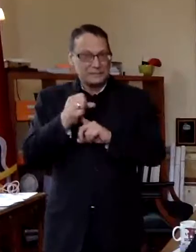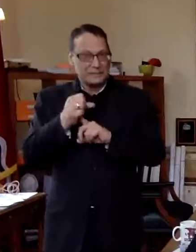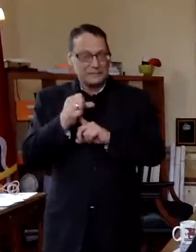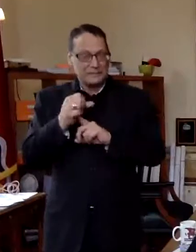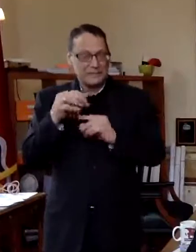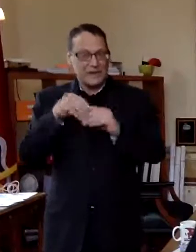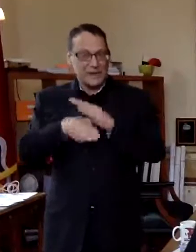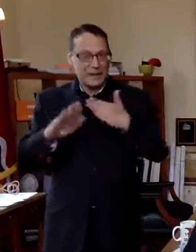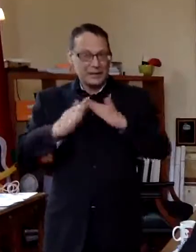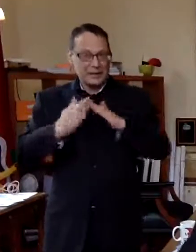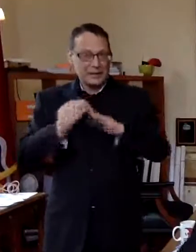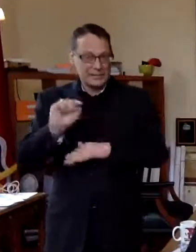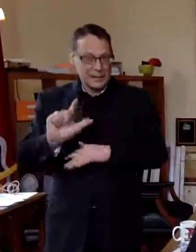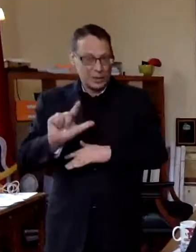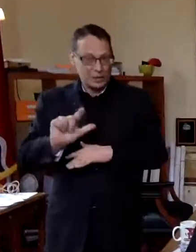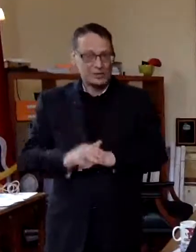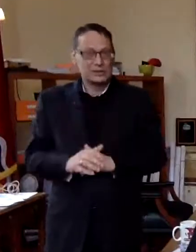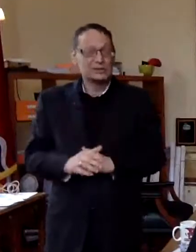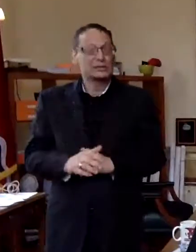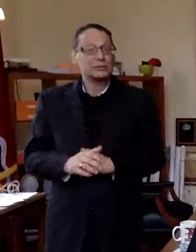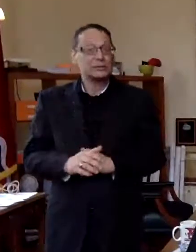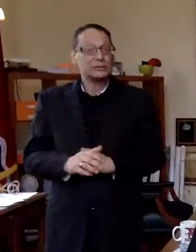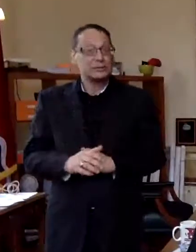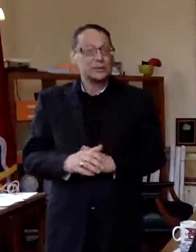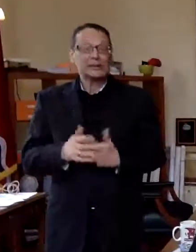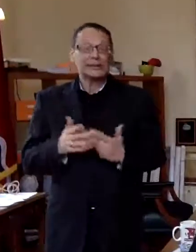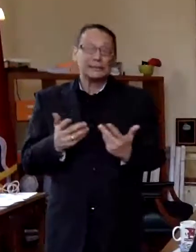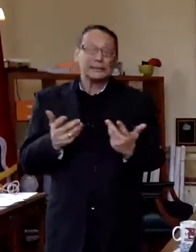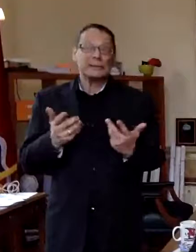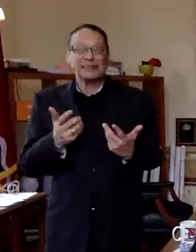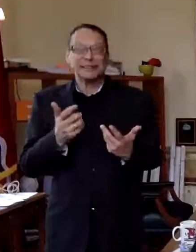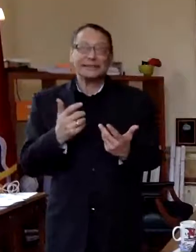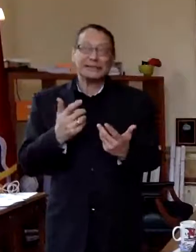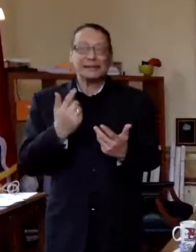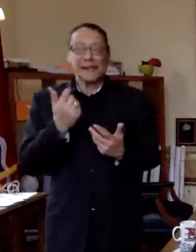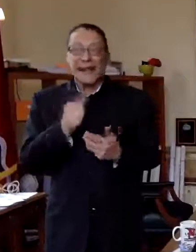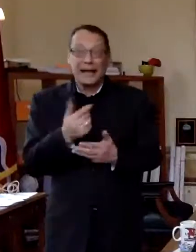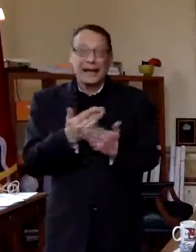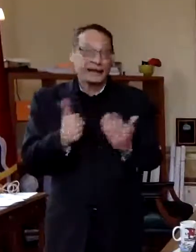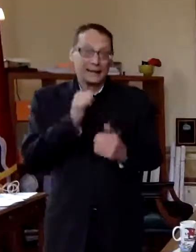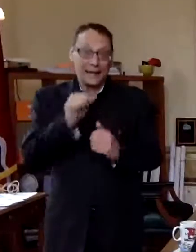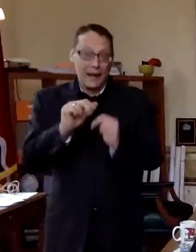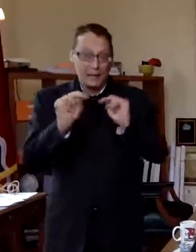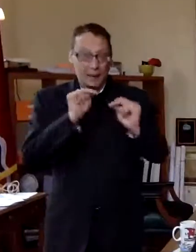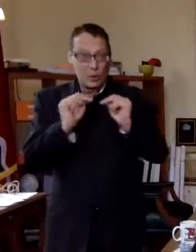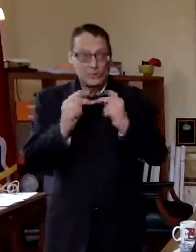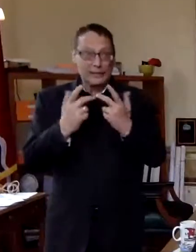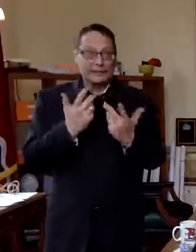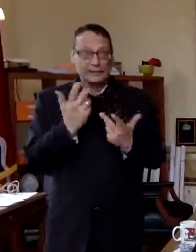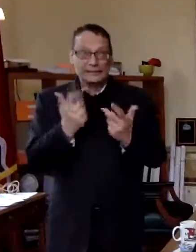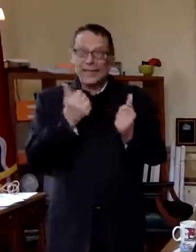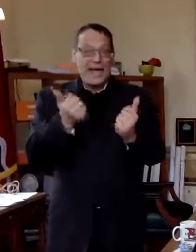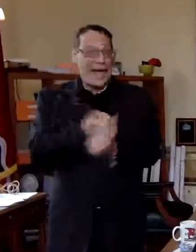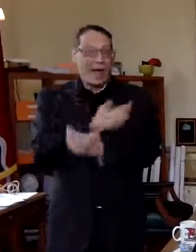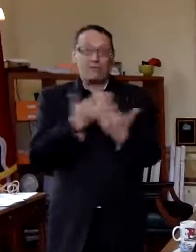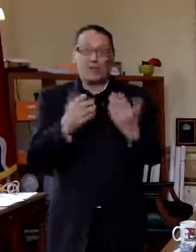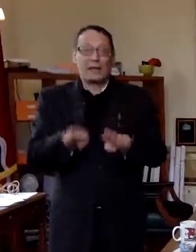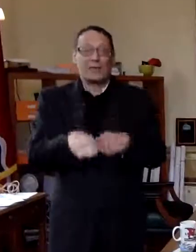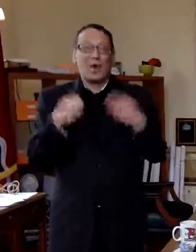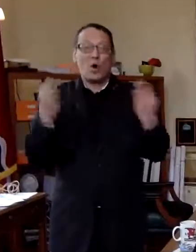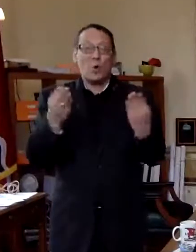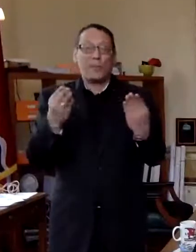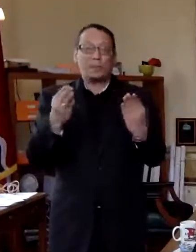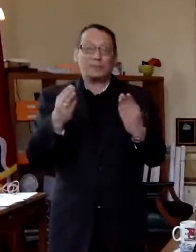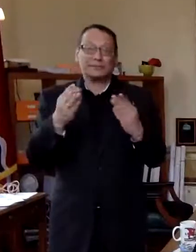is there anything that's a non-starter i mean i don't um everything's on the table with a